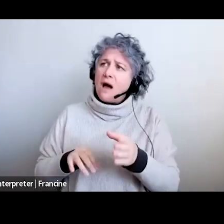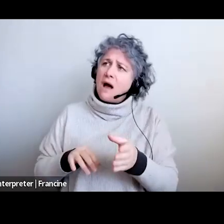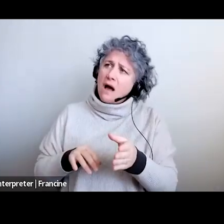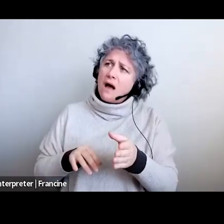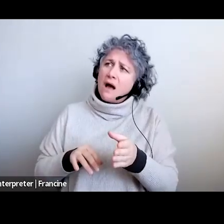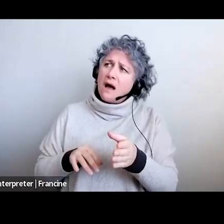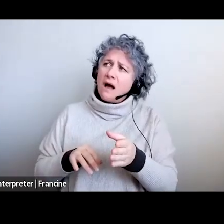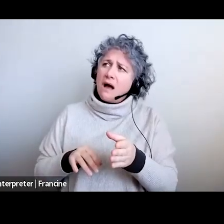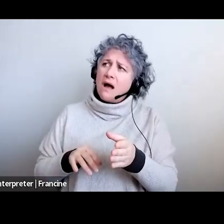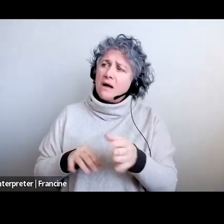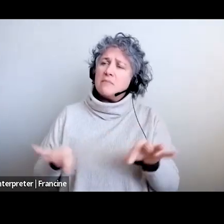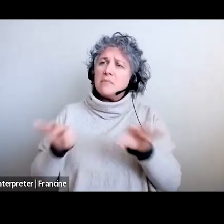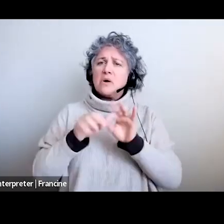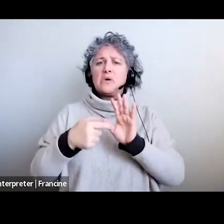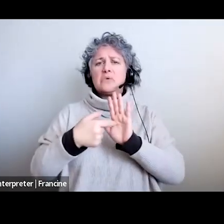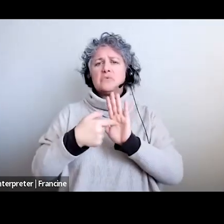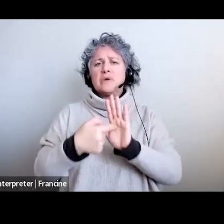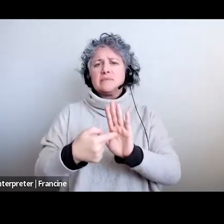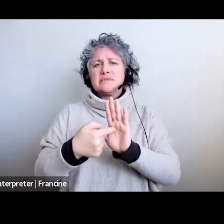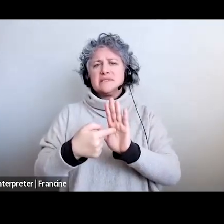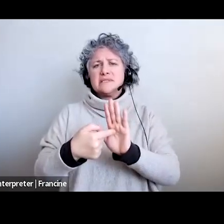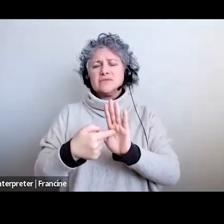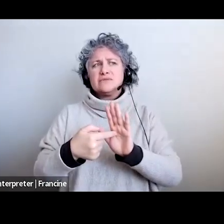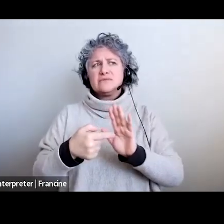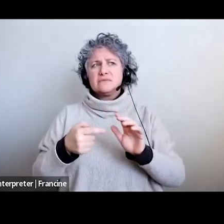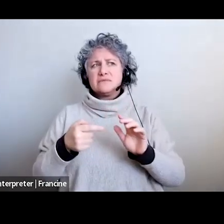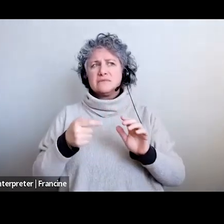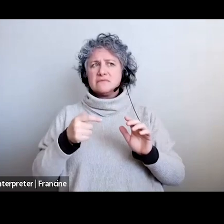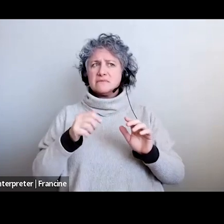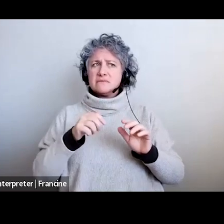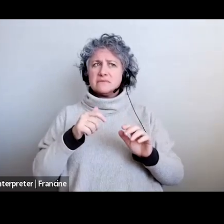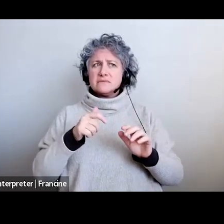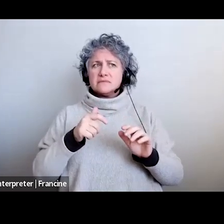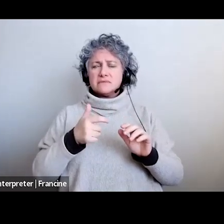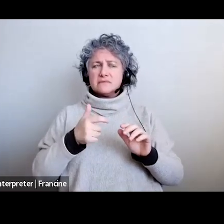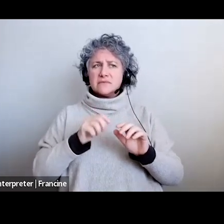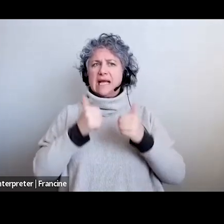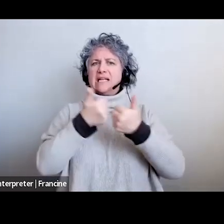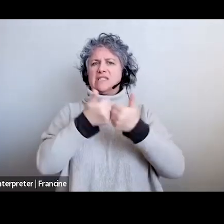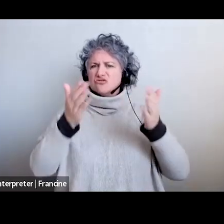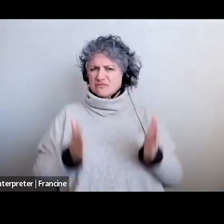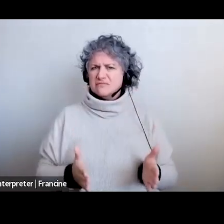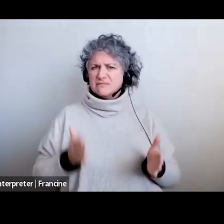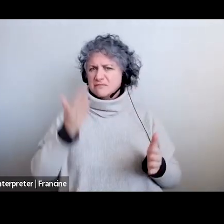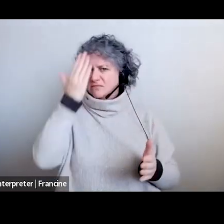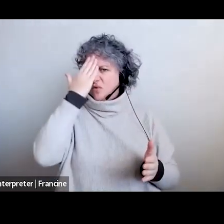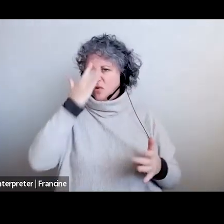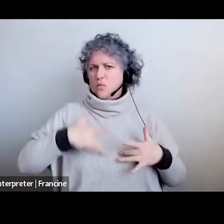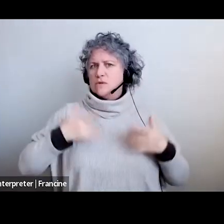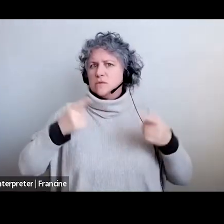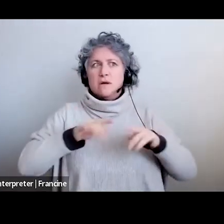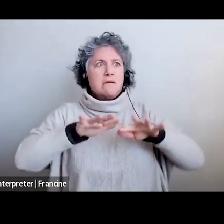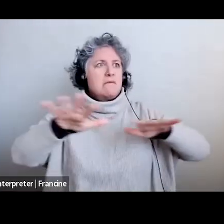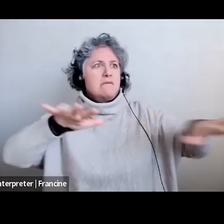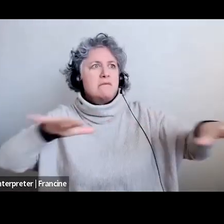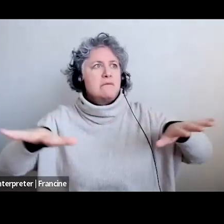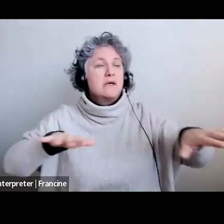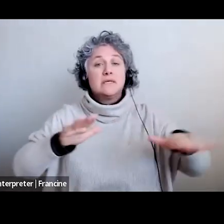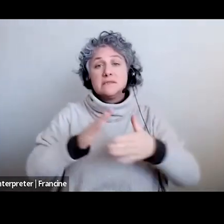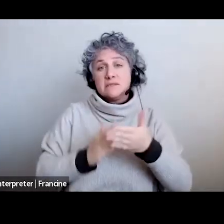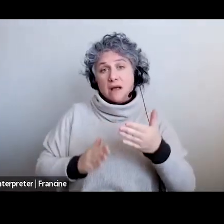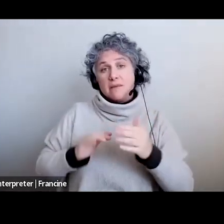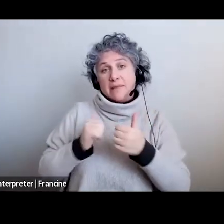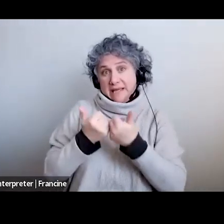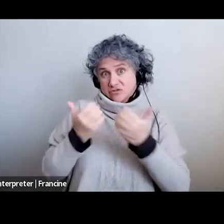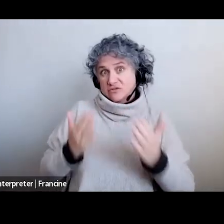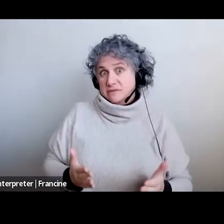in terms of them having a handle on everything that's going out all over the place and there are certainly some agents in the city i